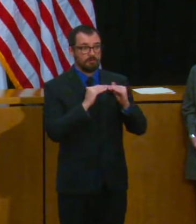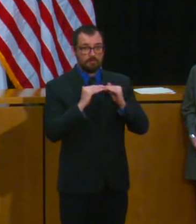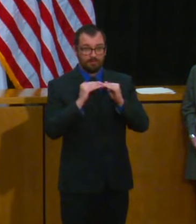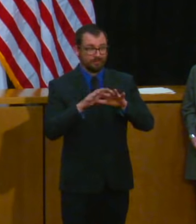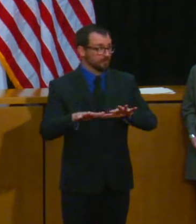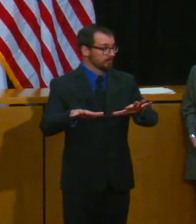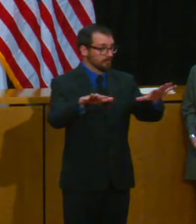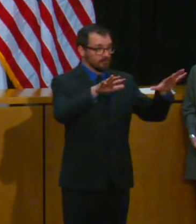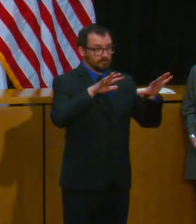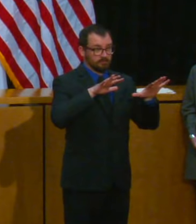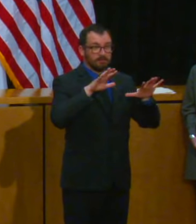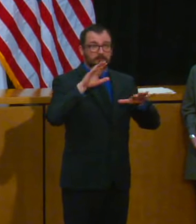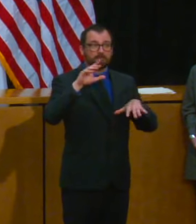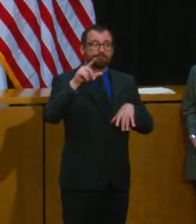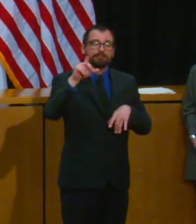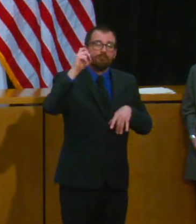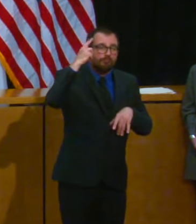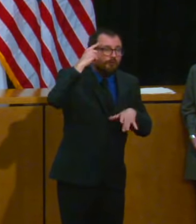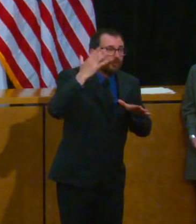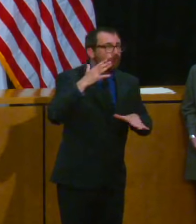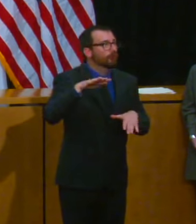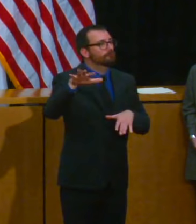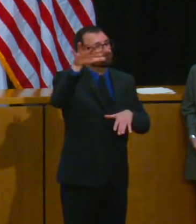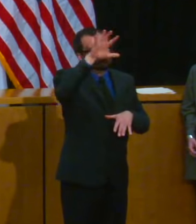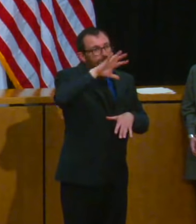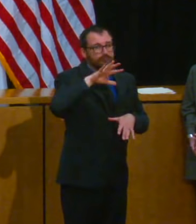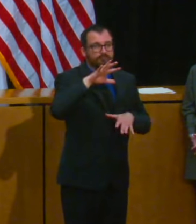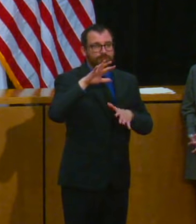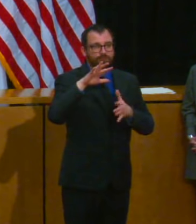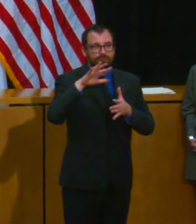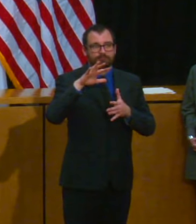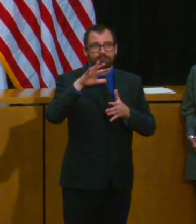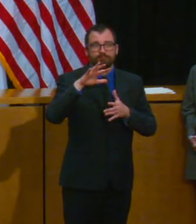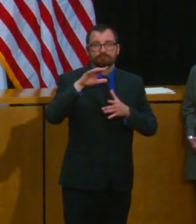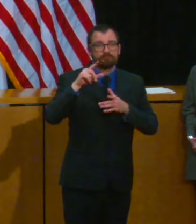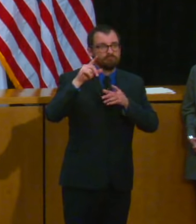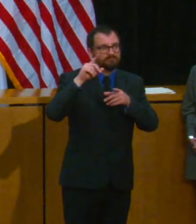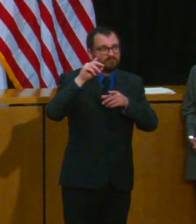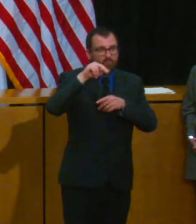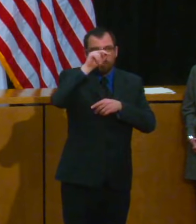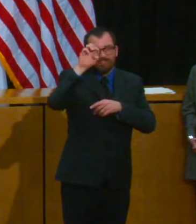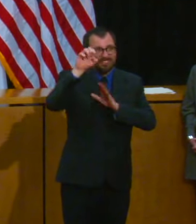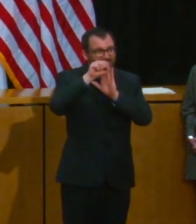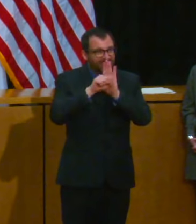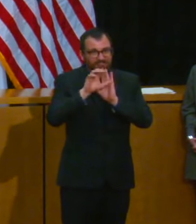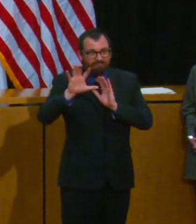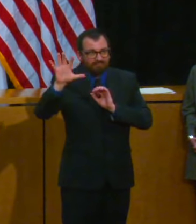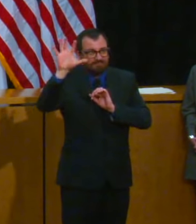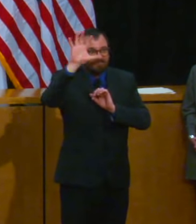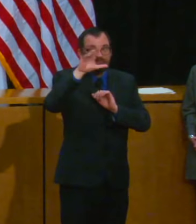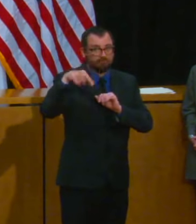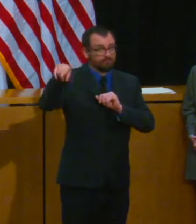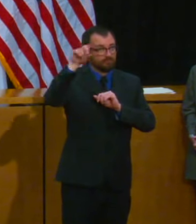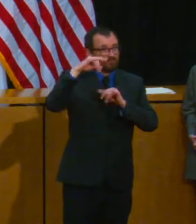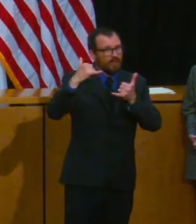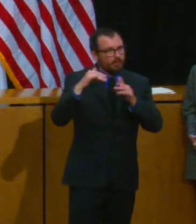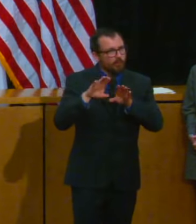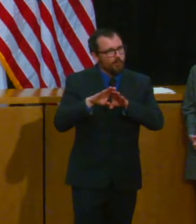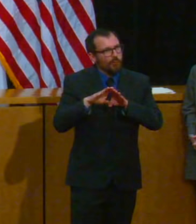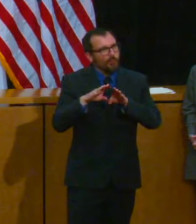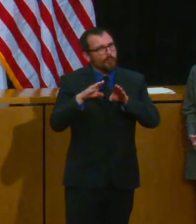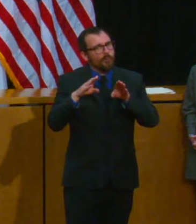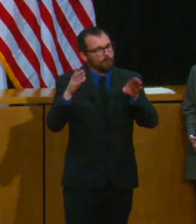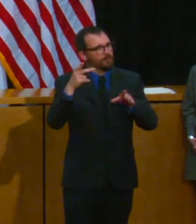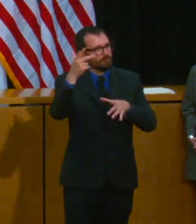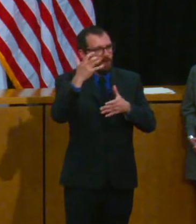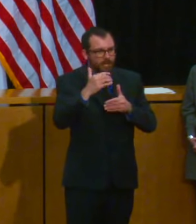and Governor Mills is talking about a phased reopening and she's made very clear in most of her commentary on this I